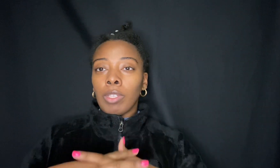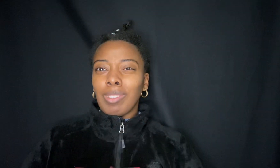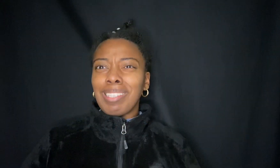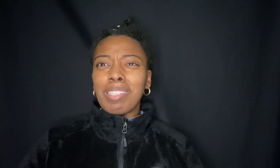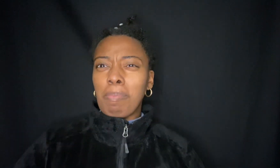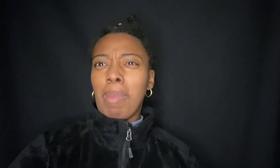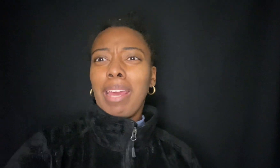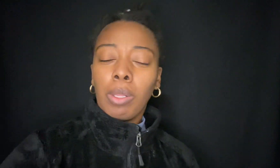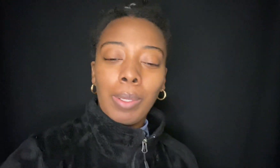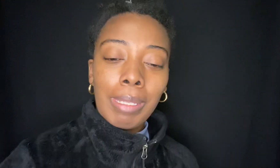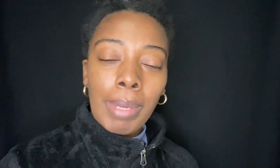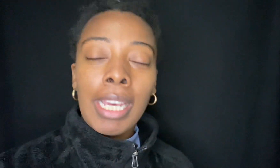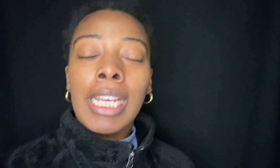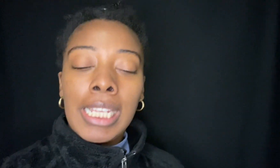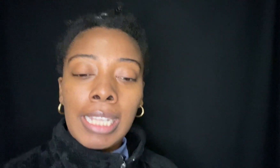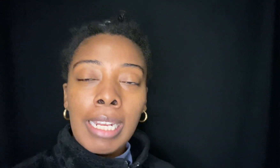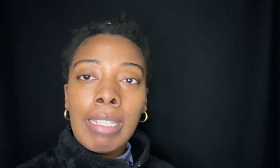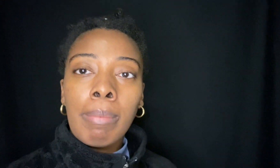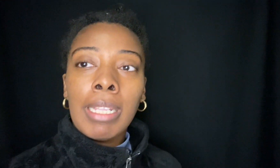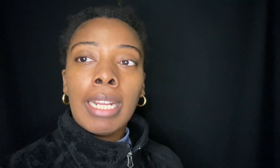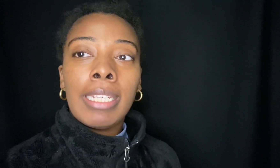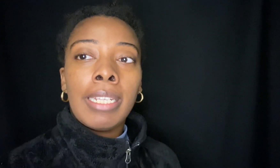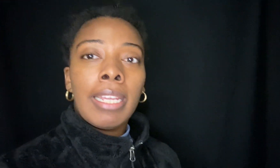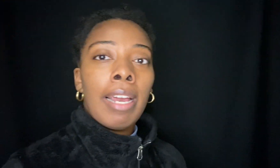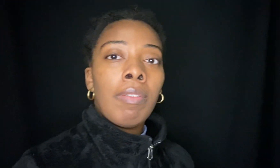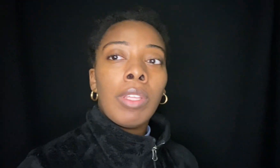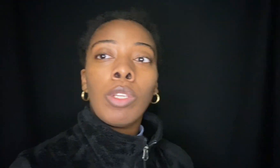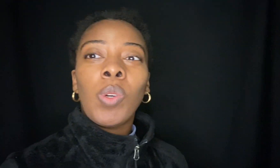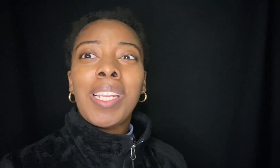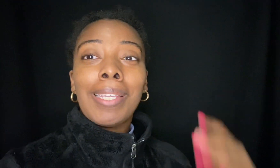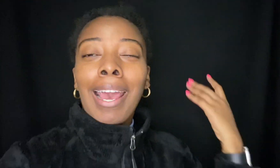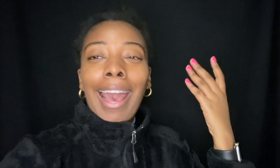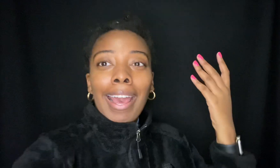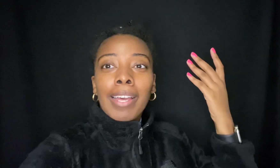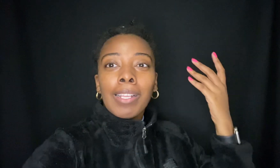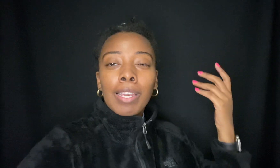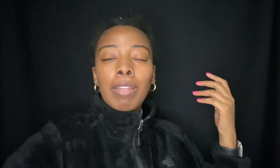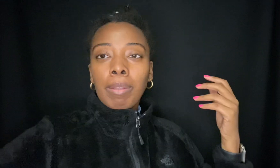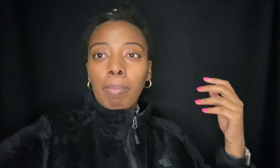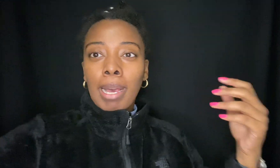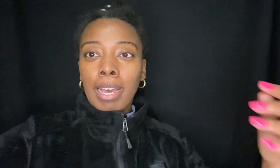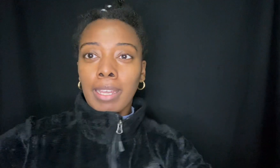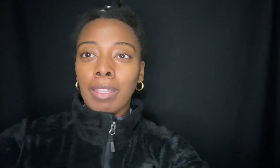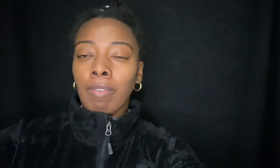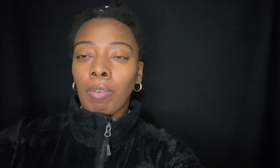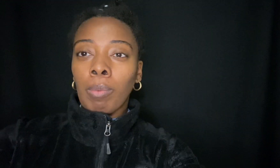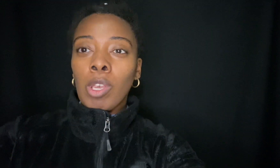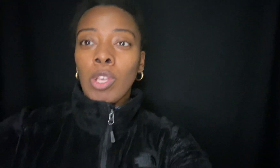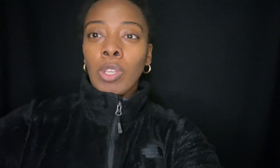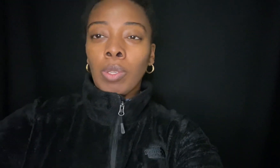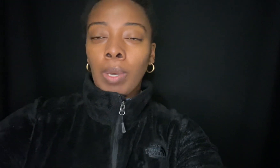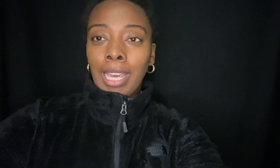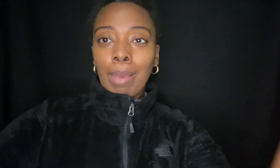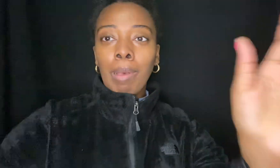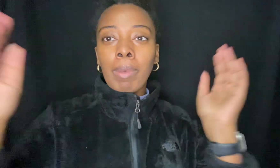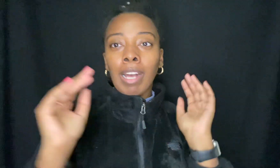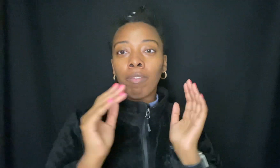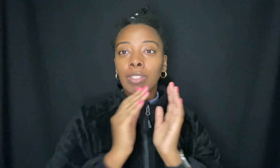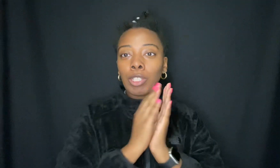enjoyed this is mad close to me sunday something that i did that i really enjoyed is that i cleaned my living room so it came up in conversation